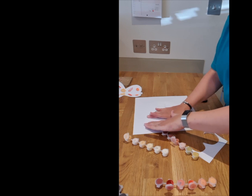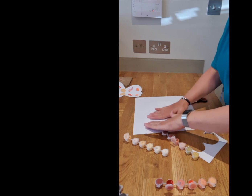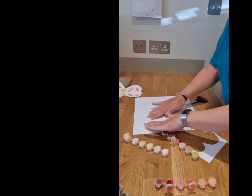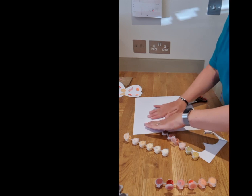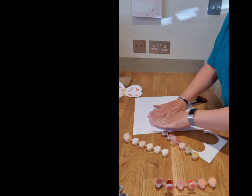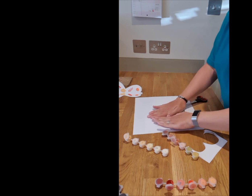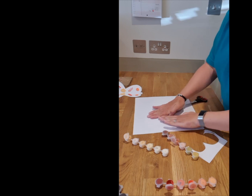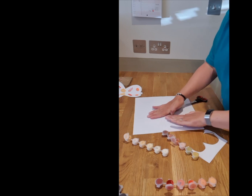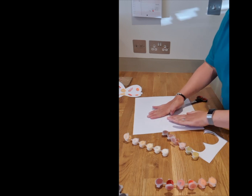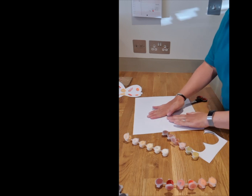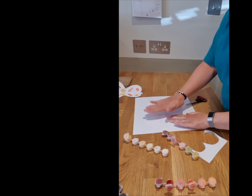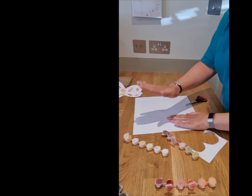squish it down.